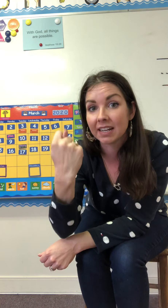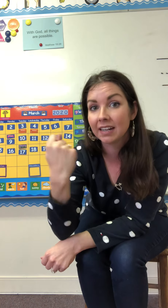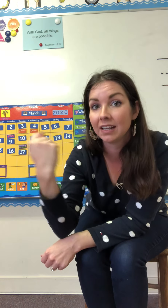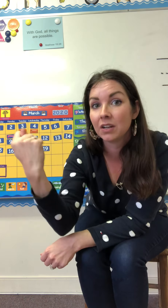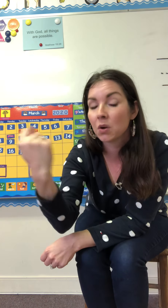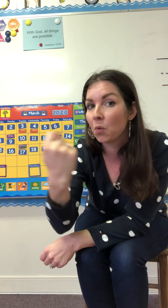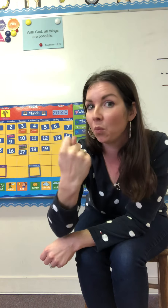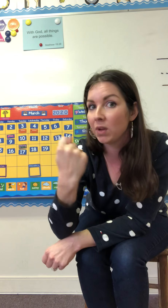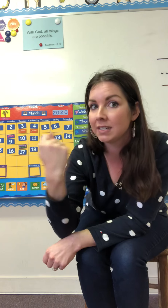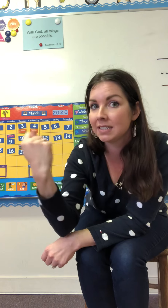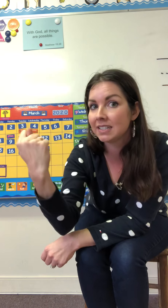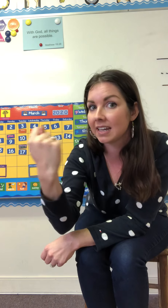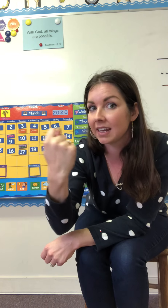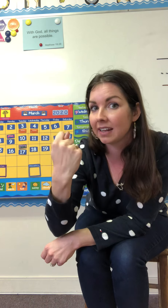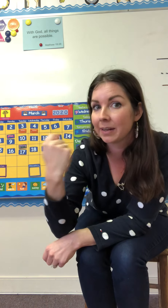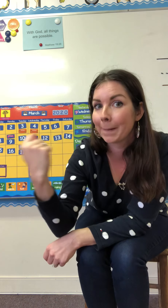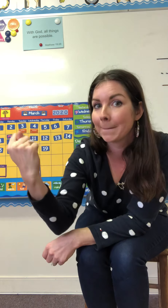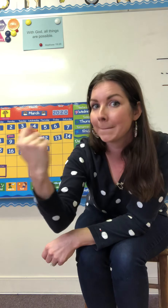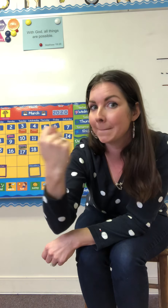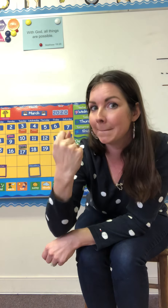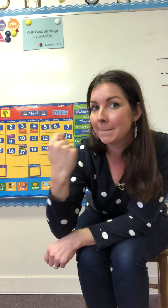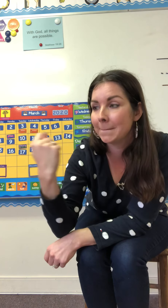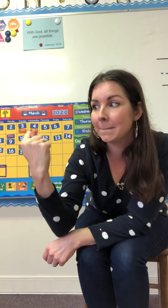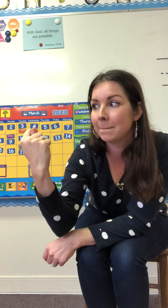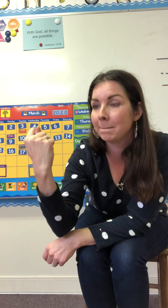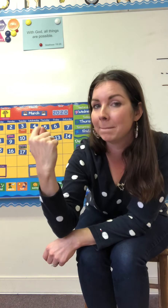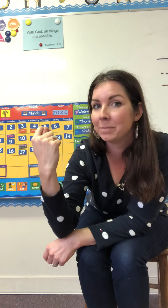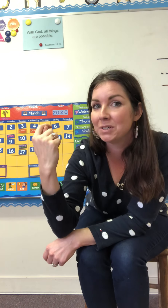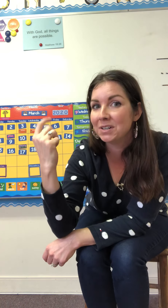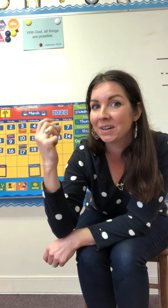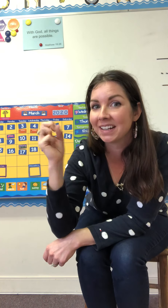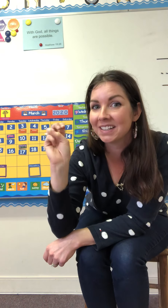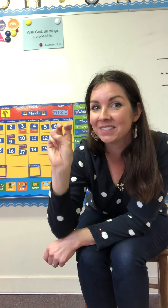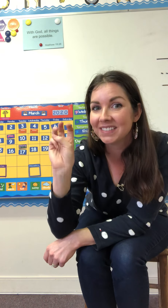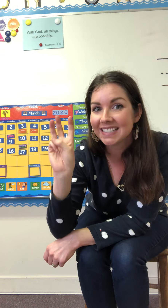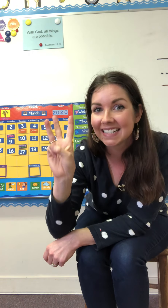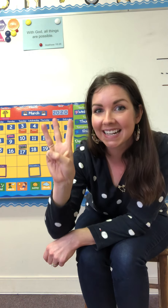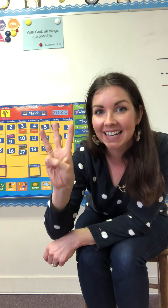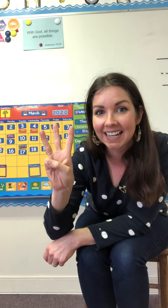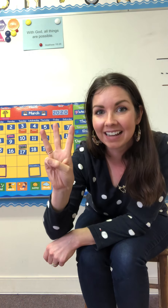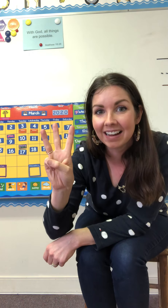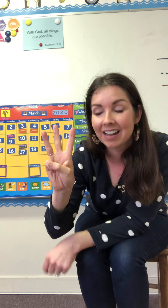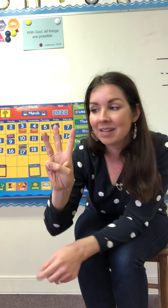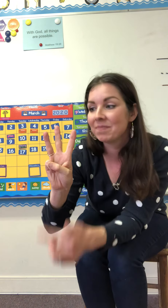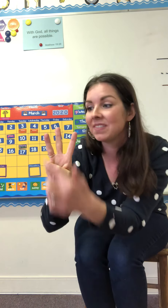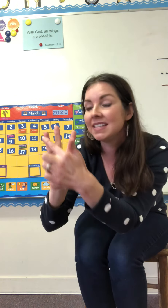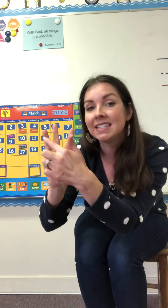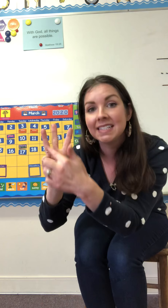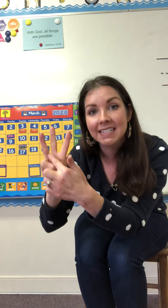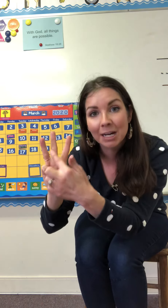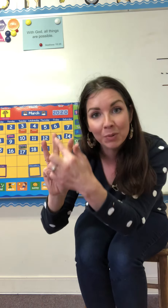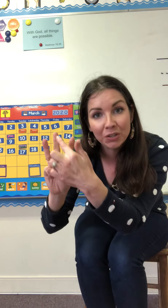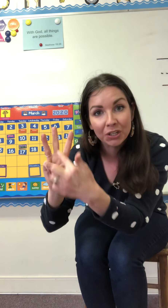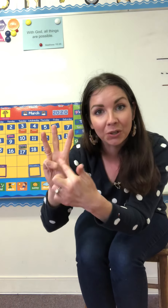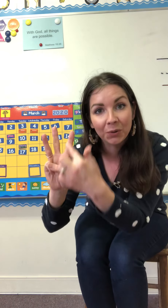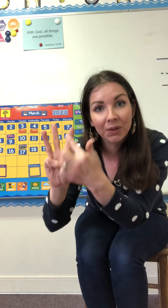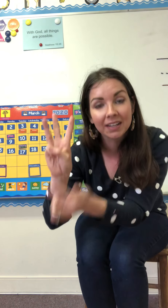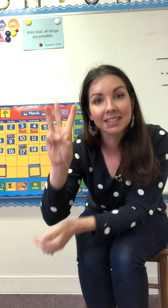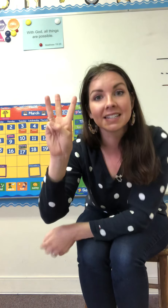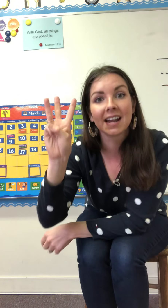Wednesday hmm do you know how to do Wednesday this is W in sign